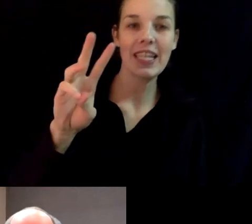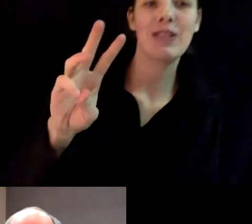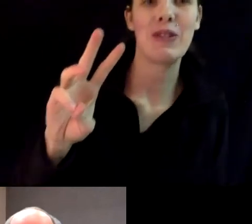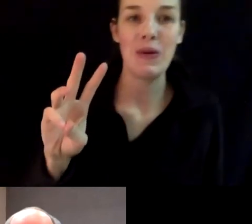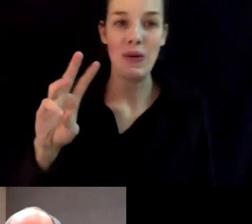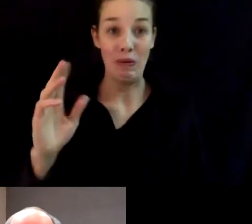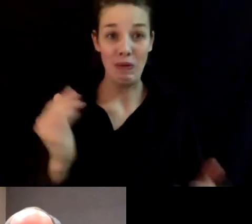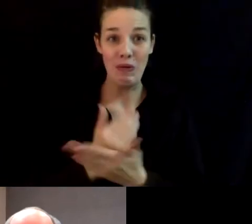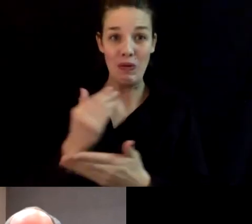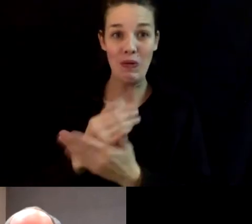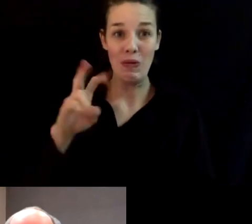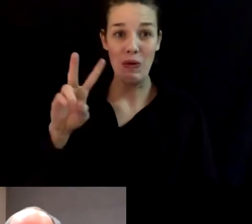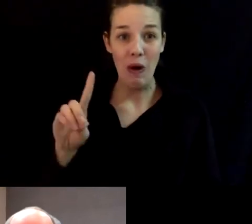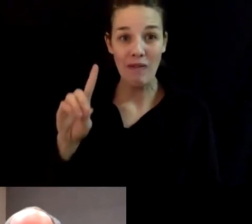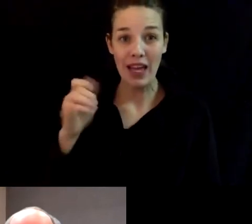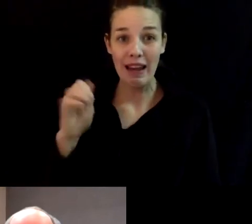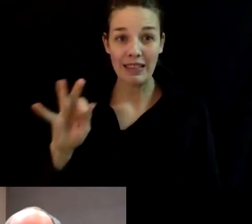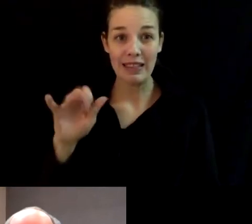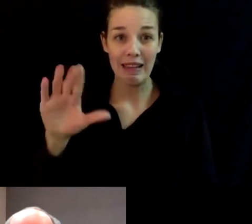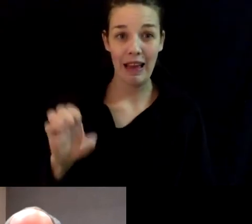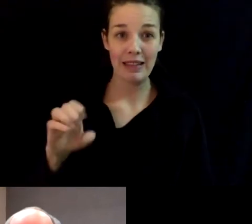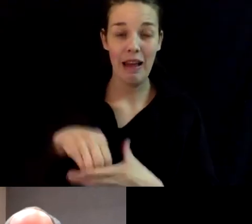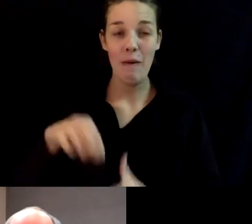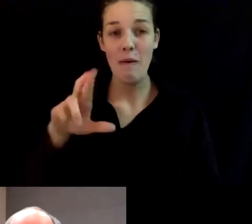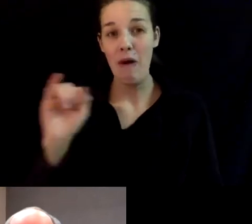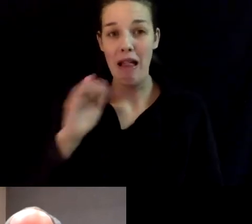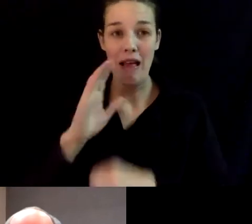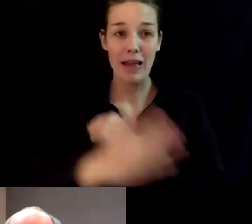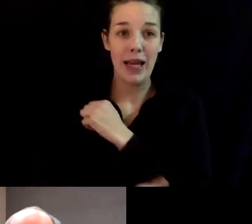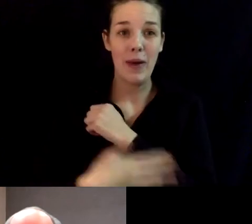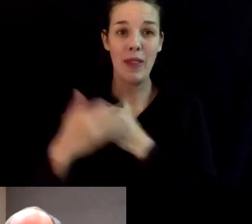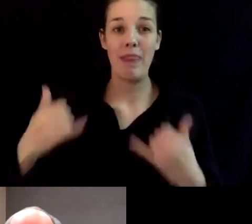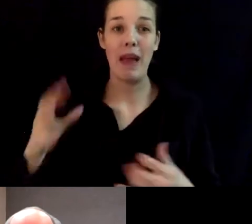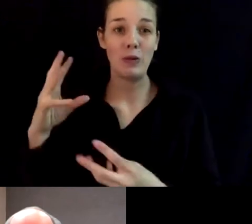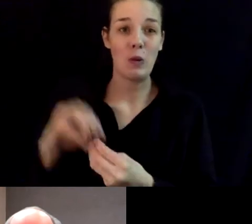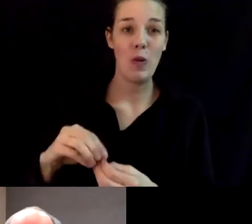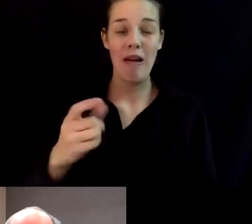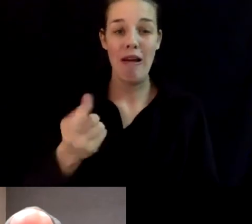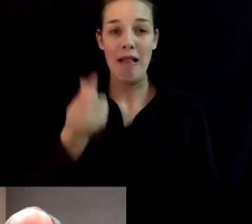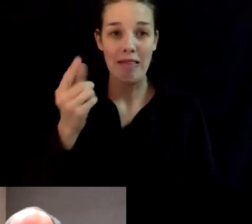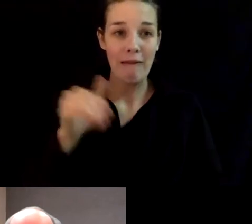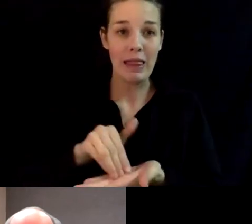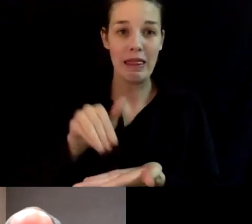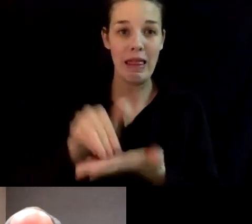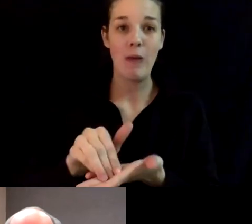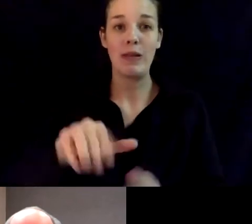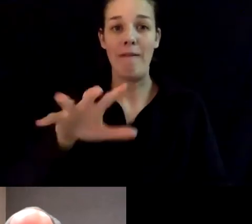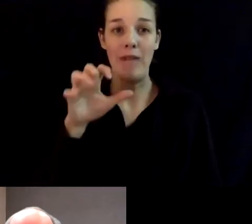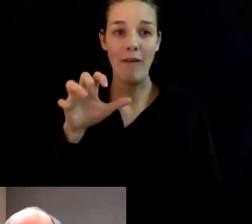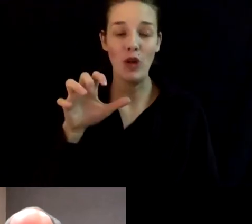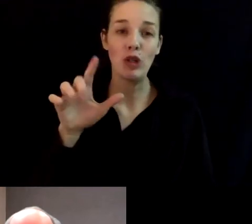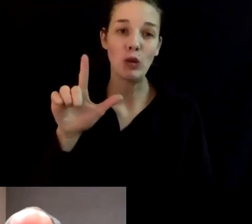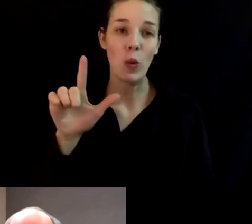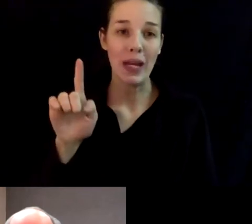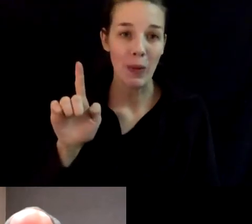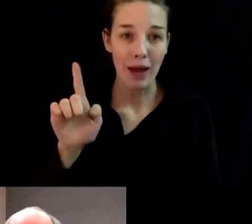-19 cases in Rock Island County, and that brings our total to 11,521